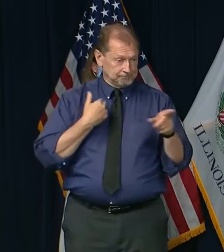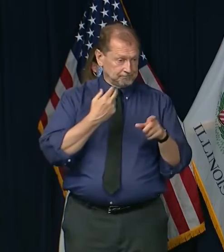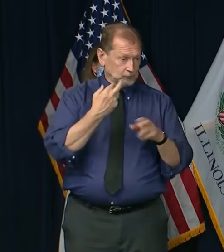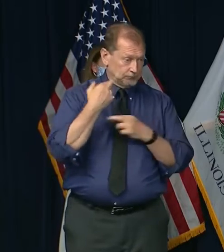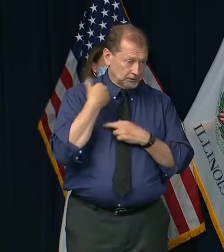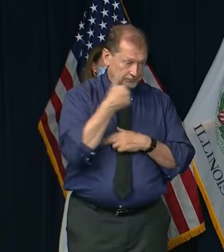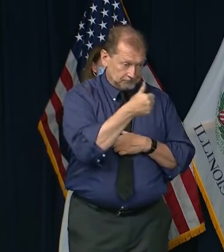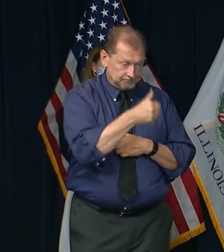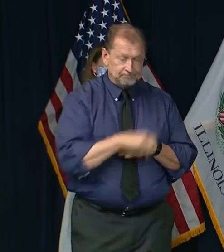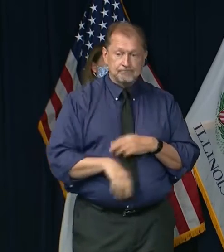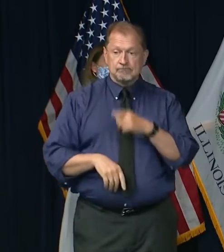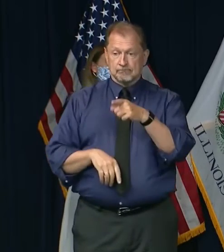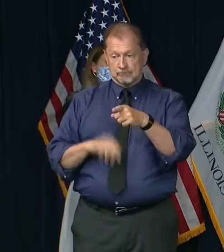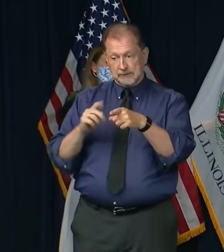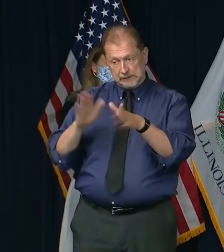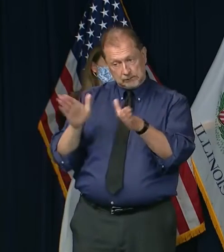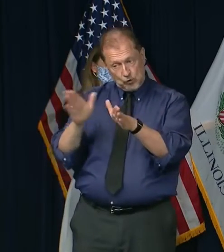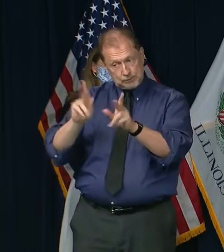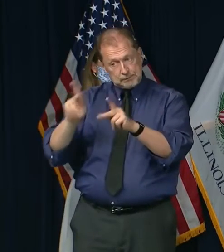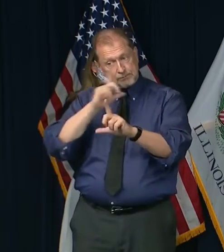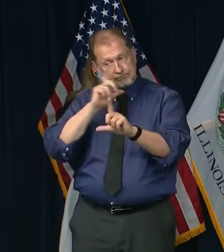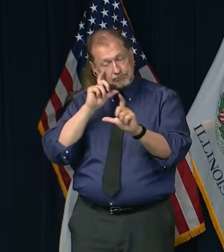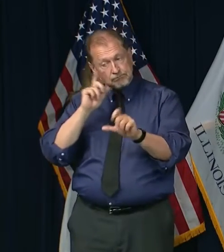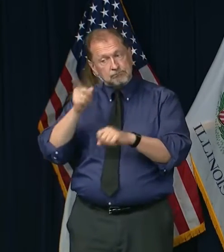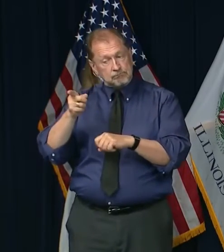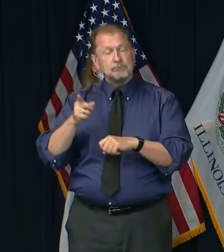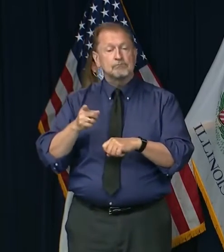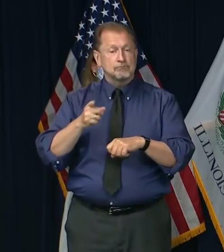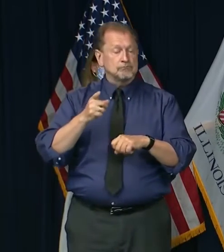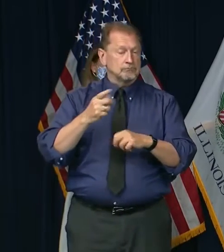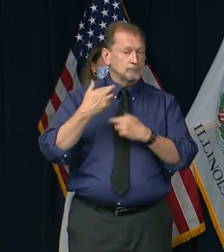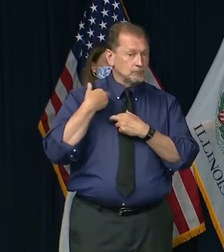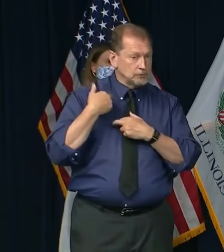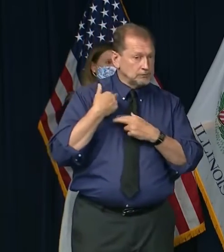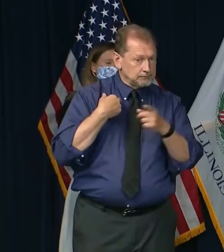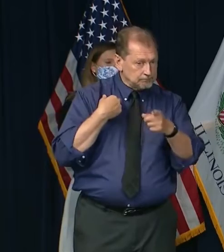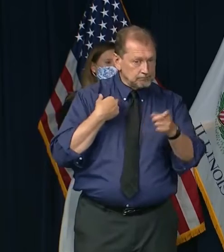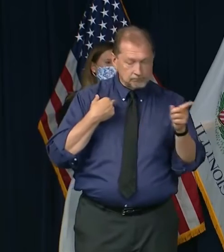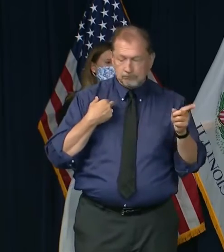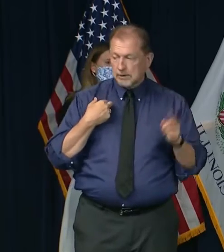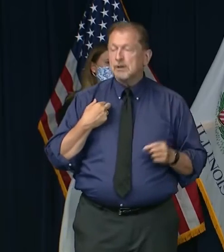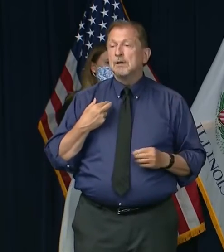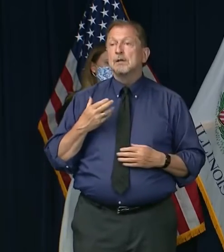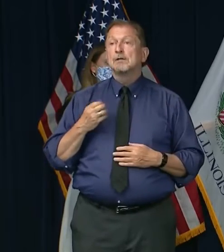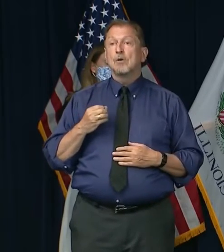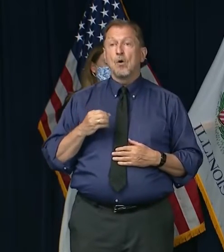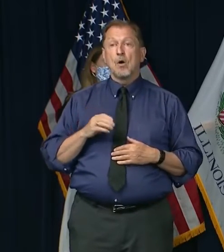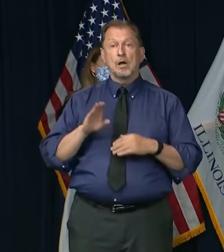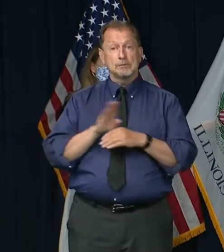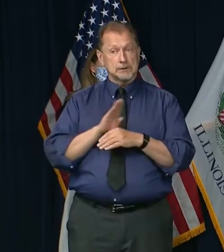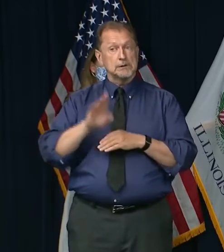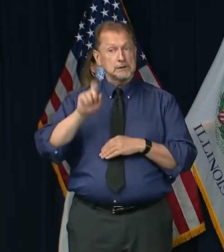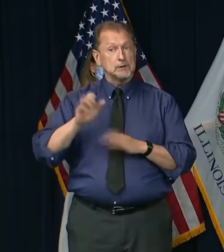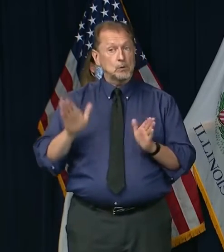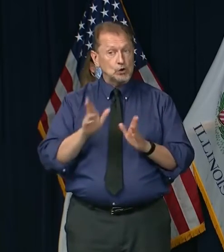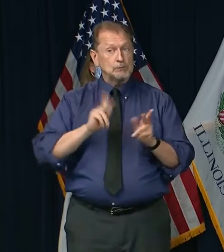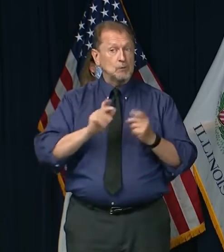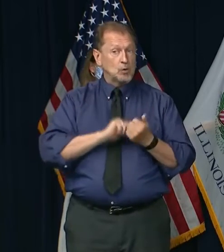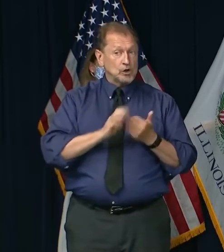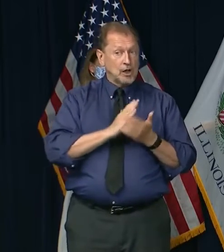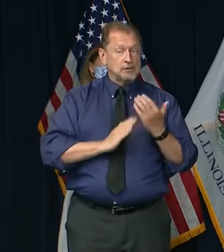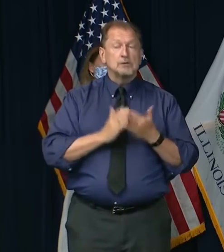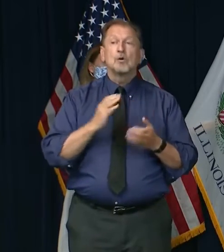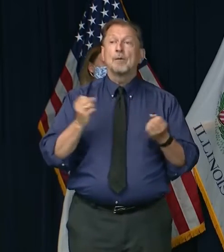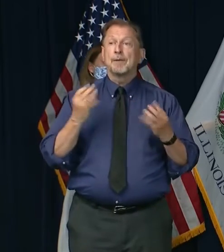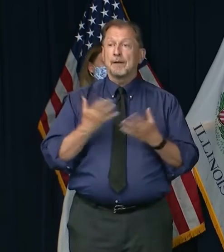need to encourage people to wear face coverings when they're indoors. They do need to encourage people to wash their hands and so on. There are